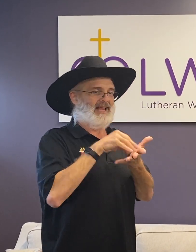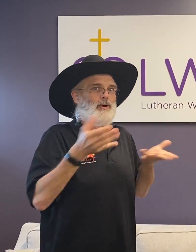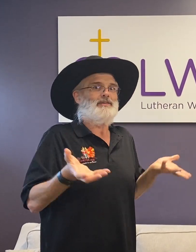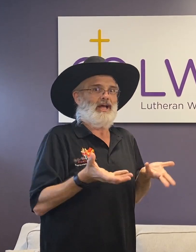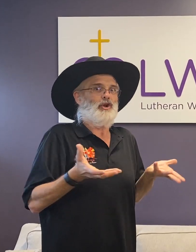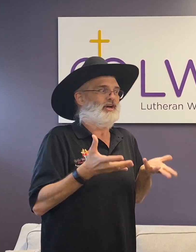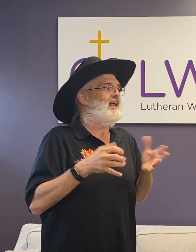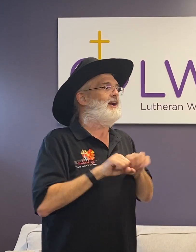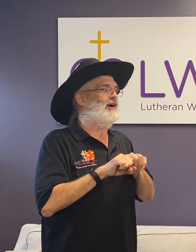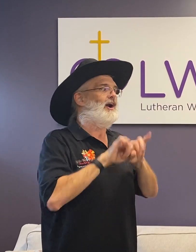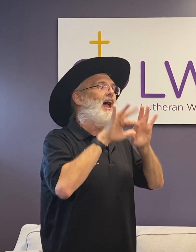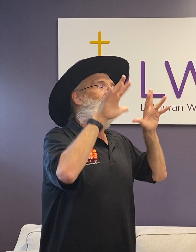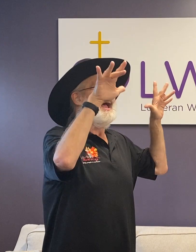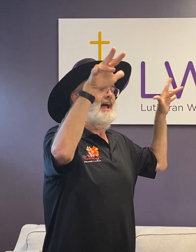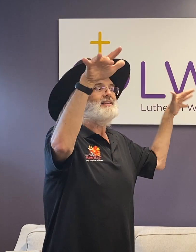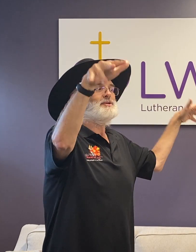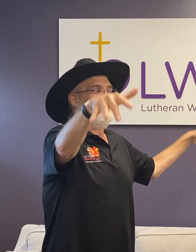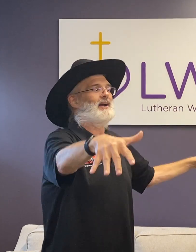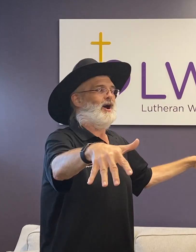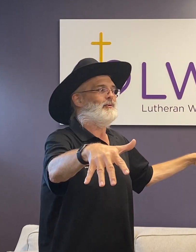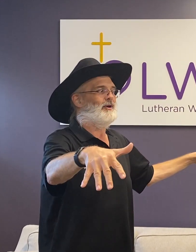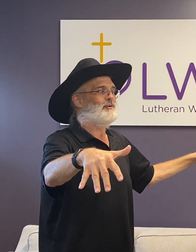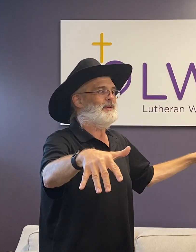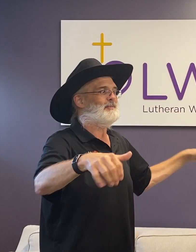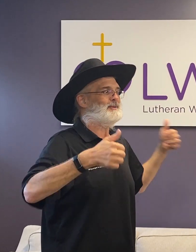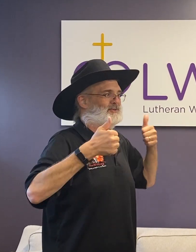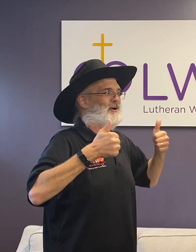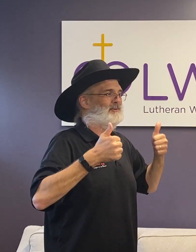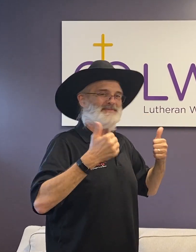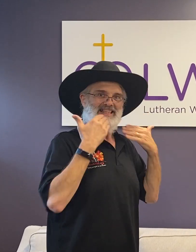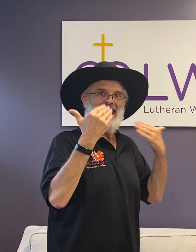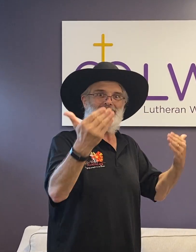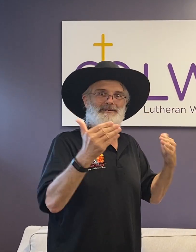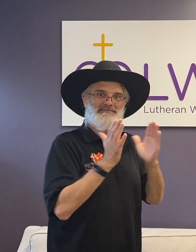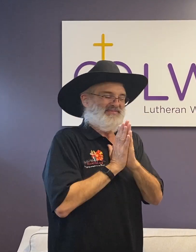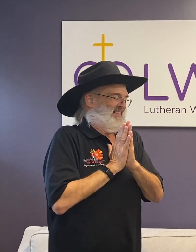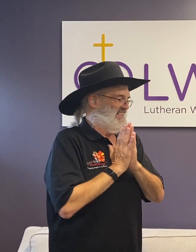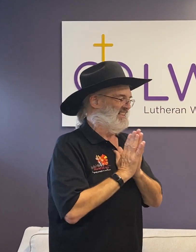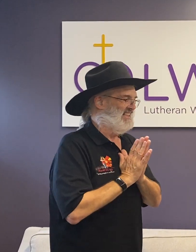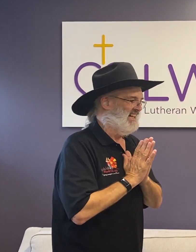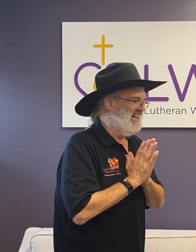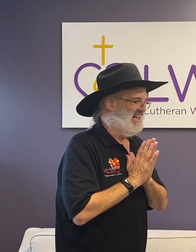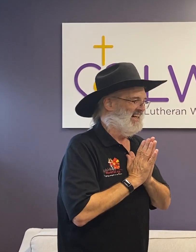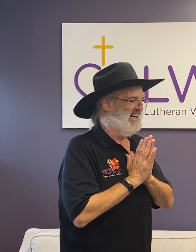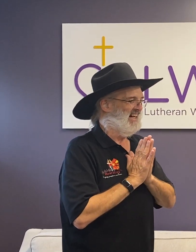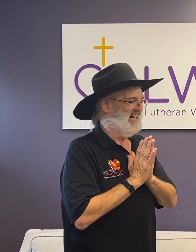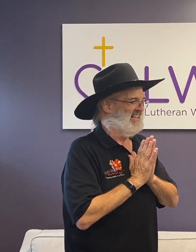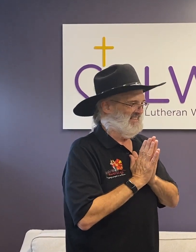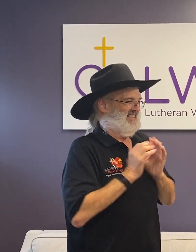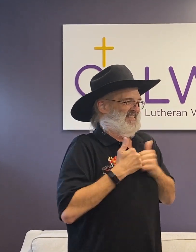take what they learned here and spread it out with other people. So thank you. Wonderful. Thank you.